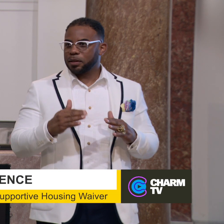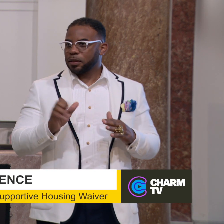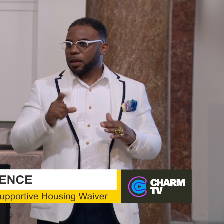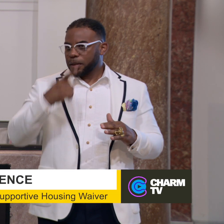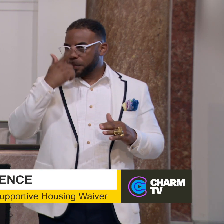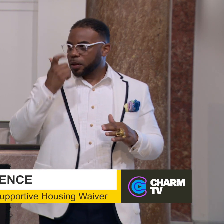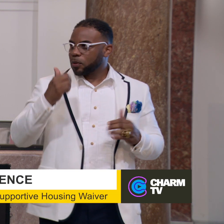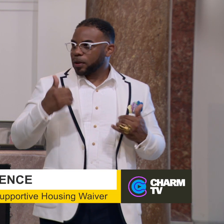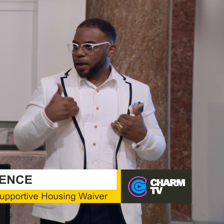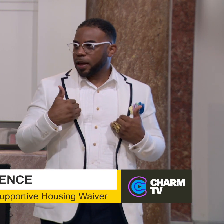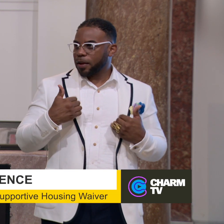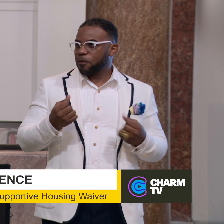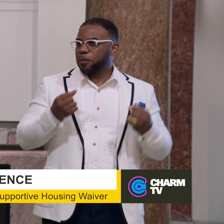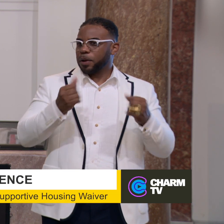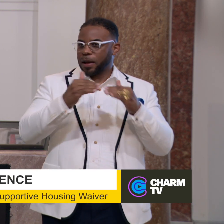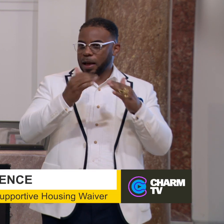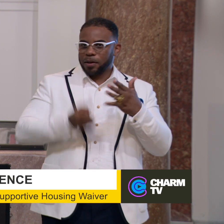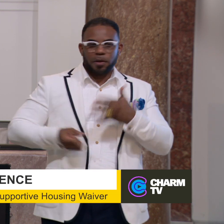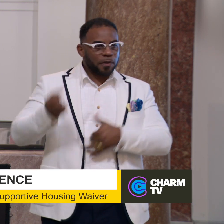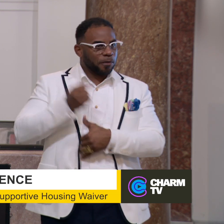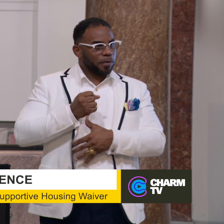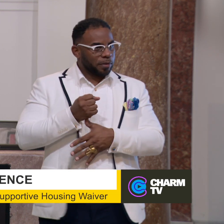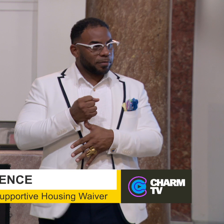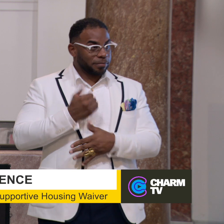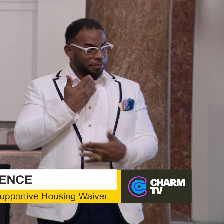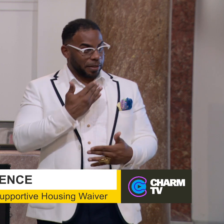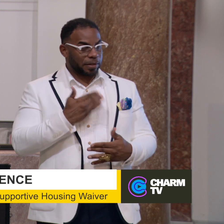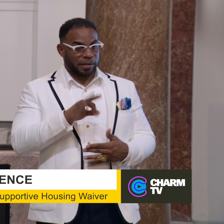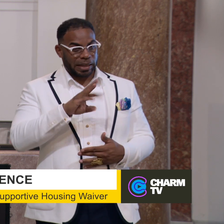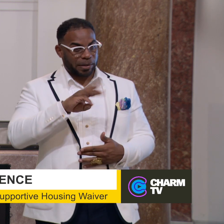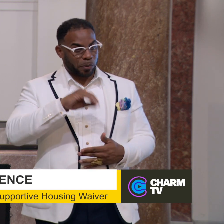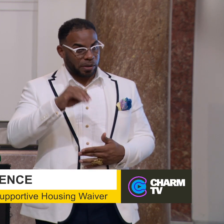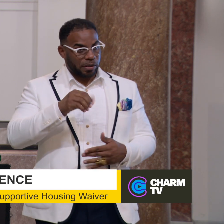is because we have put housing in this project.